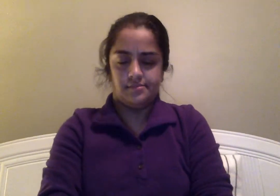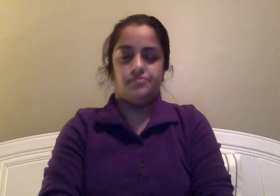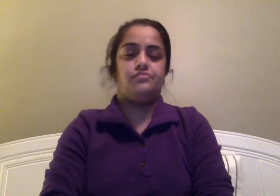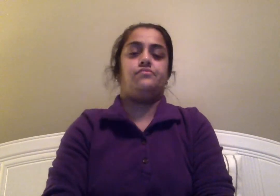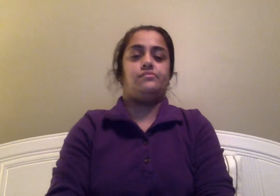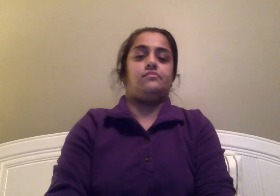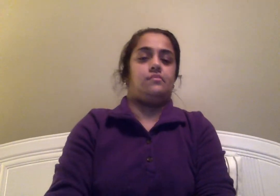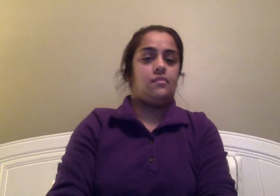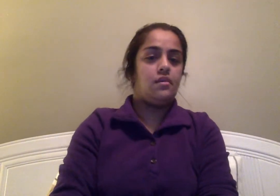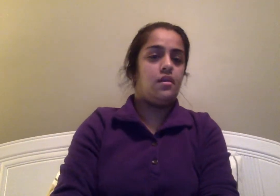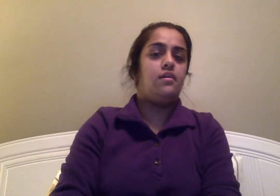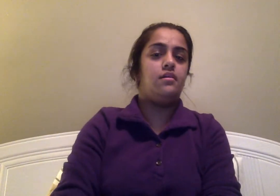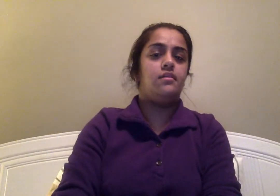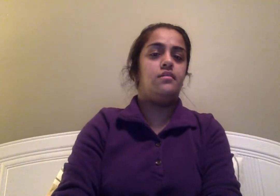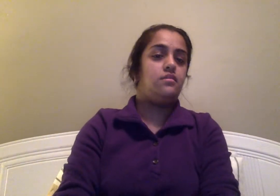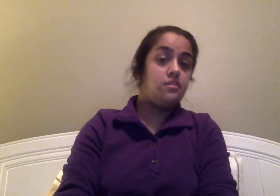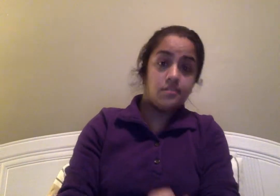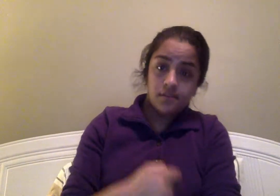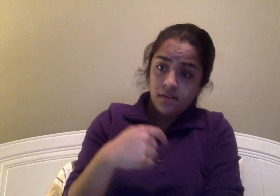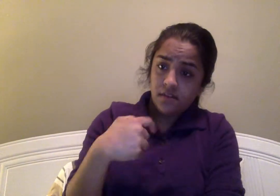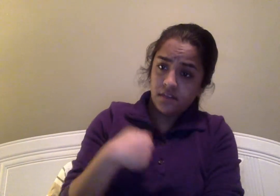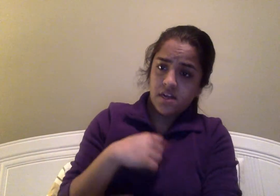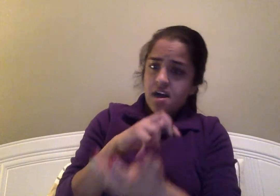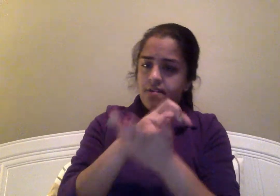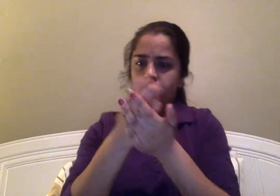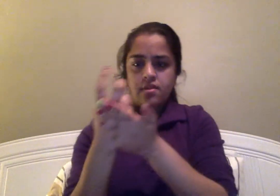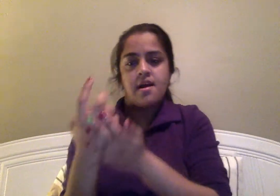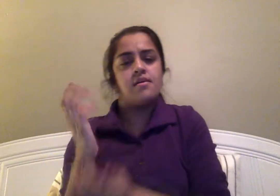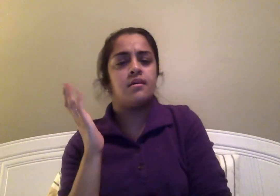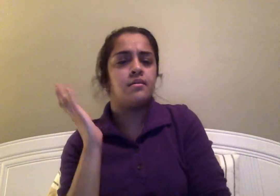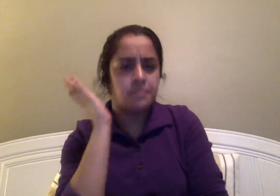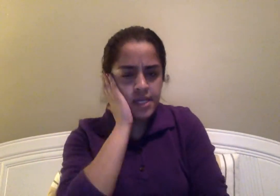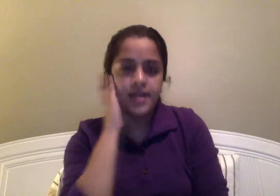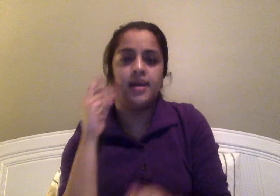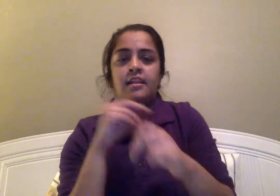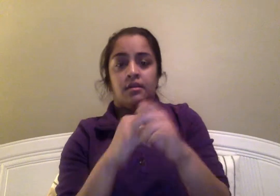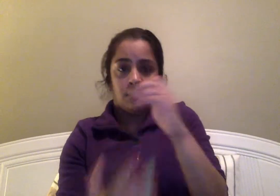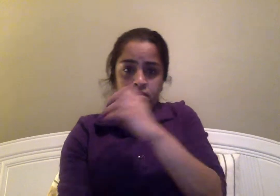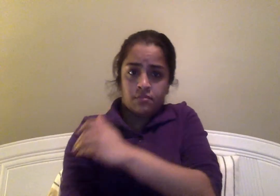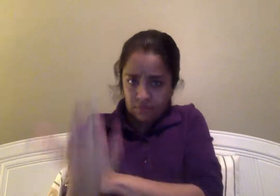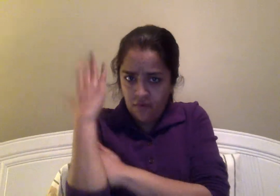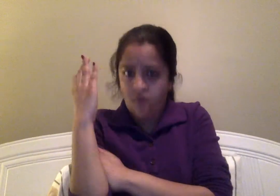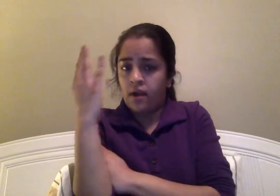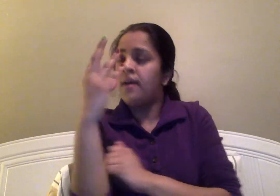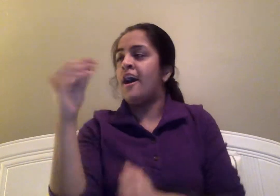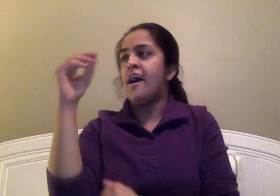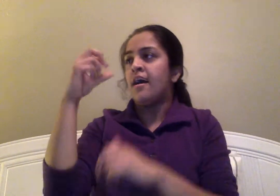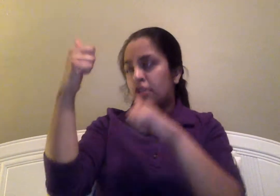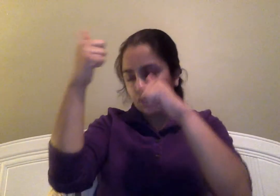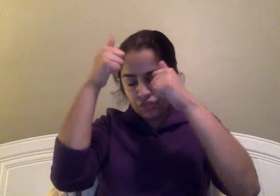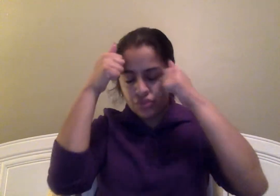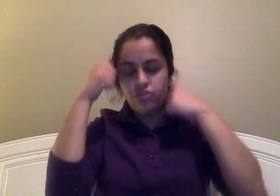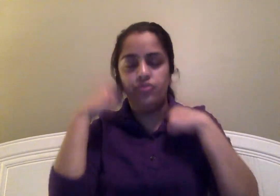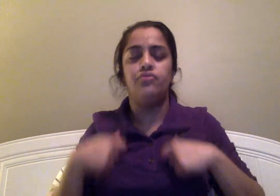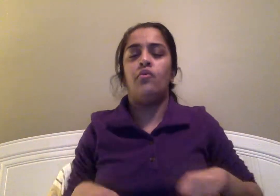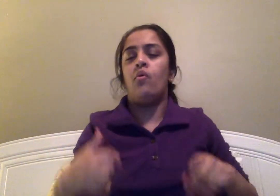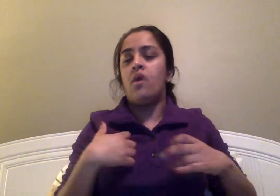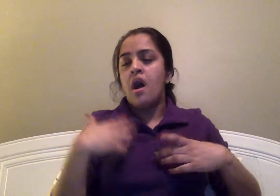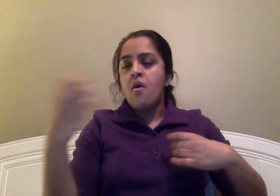I'd roll out of bed in the morning and throw on what I